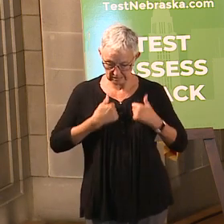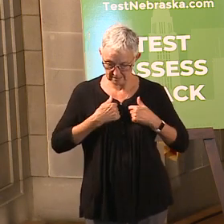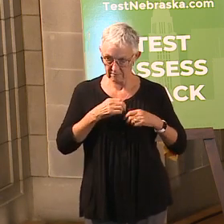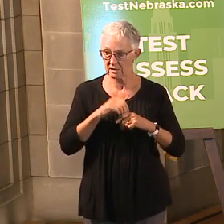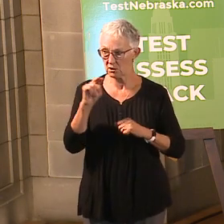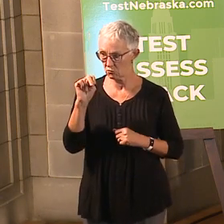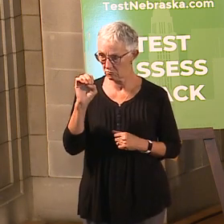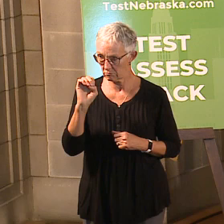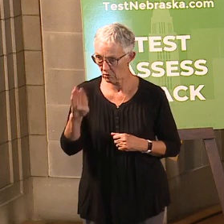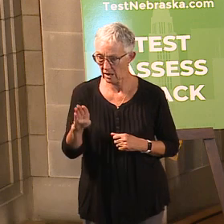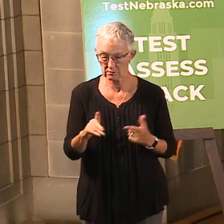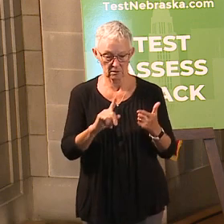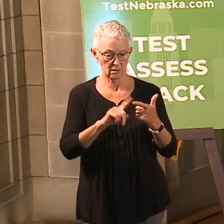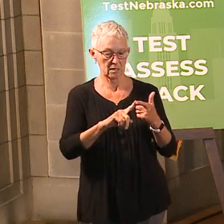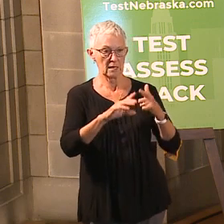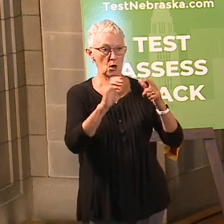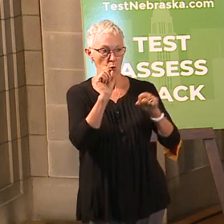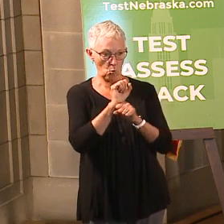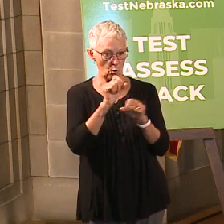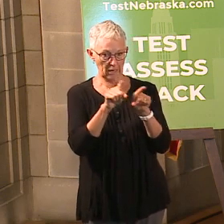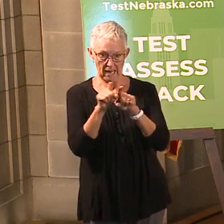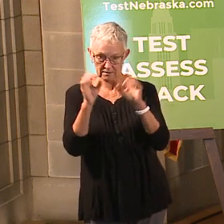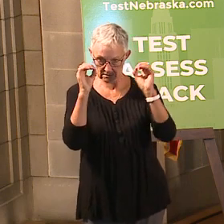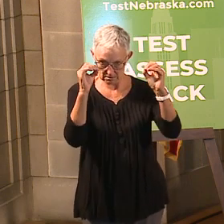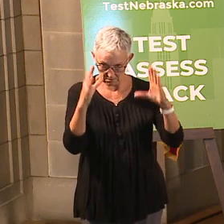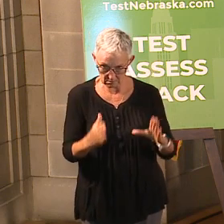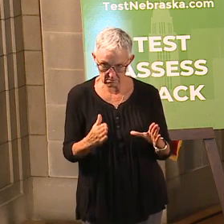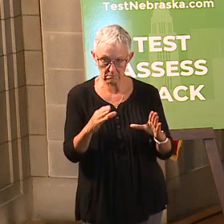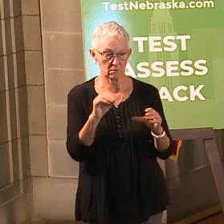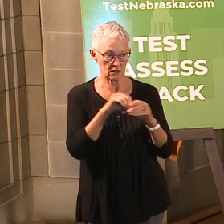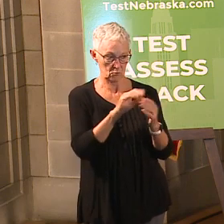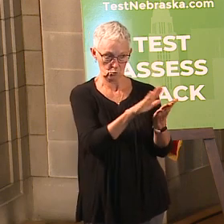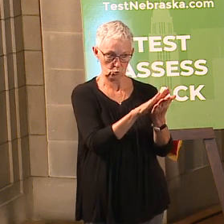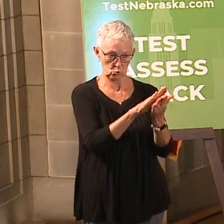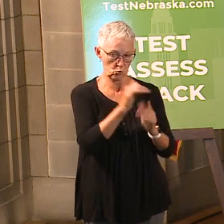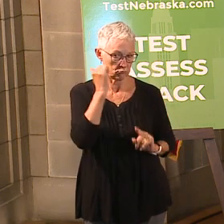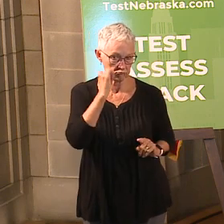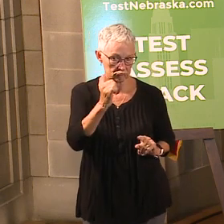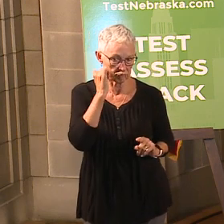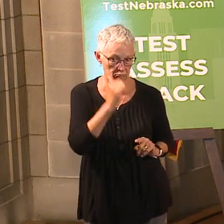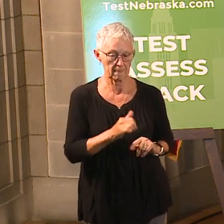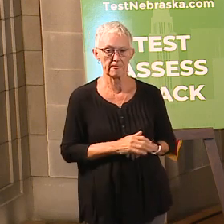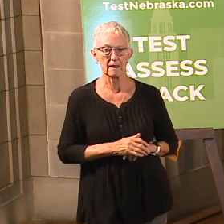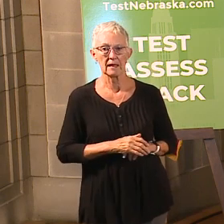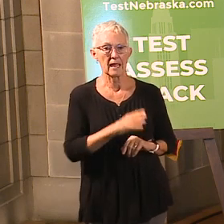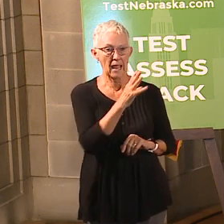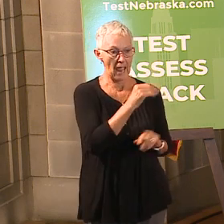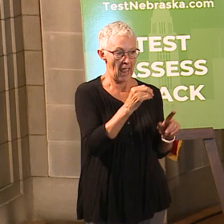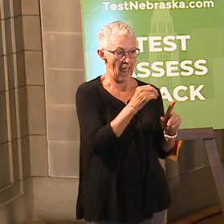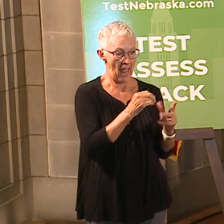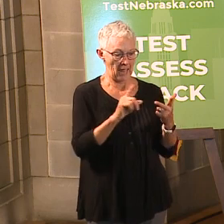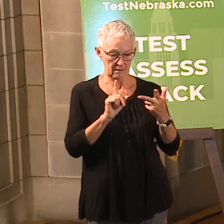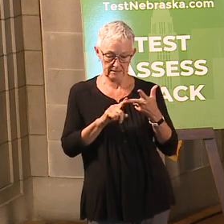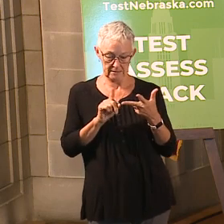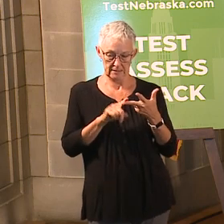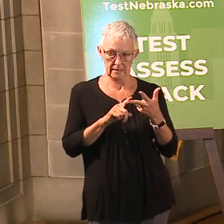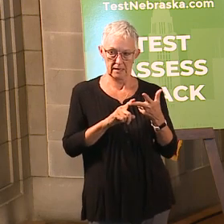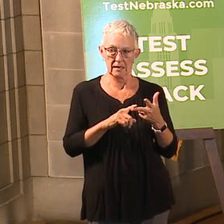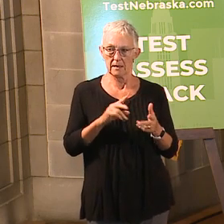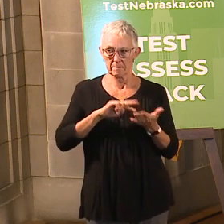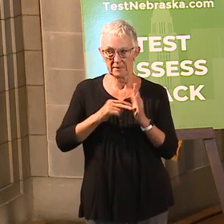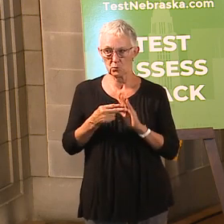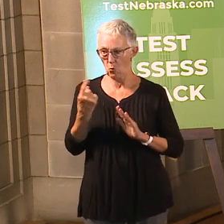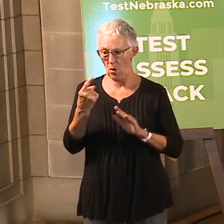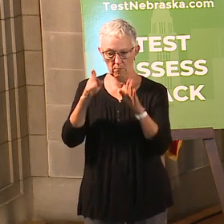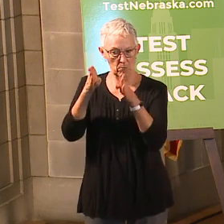on campus and directly with children every day. Additionally, a full-time member of your household must have a high-risk medical condition